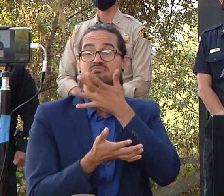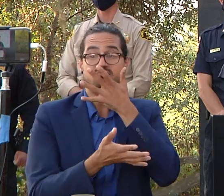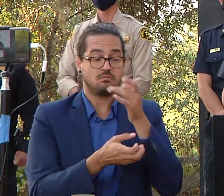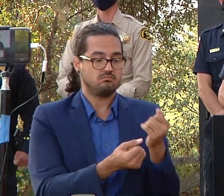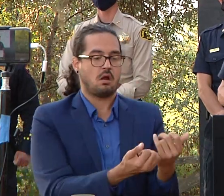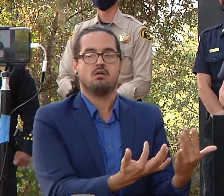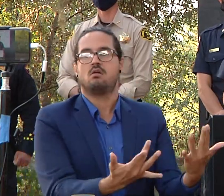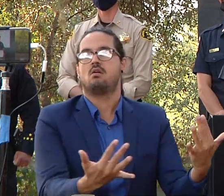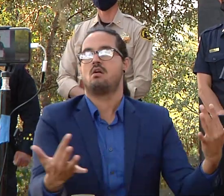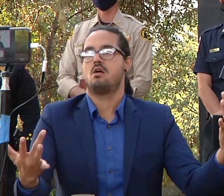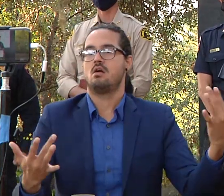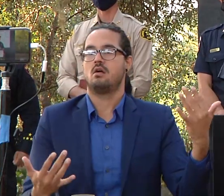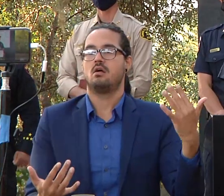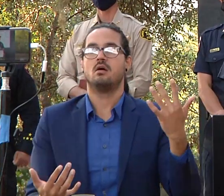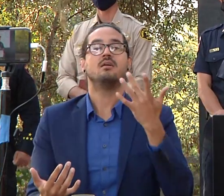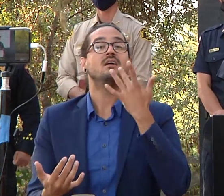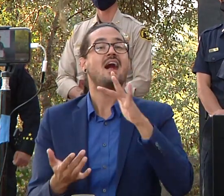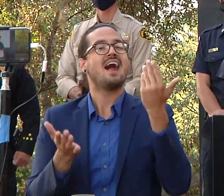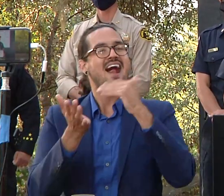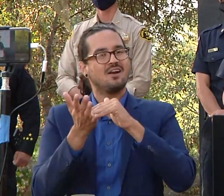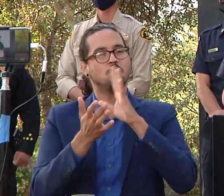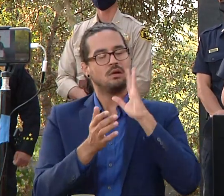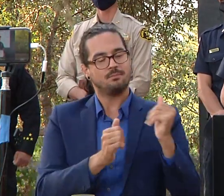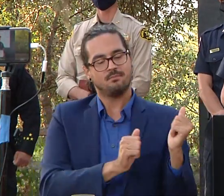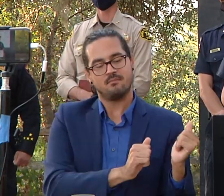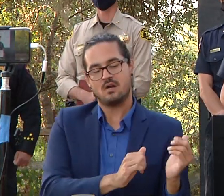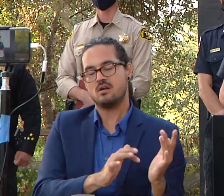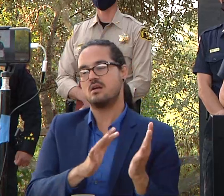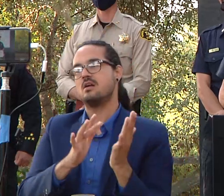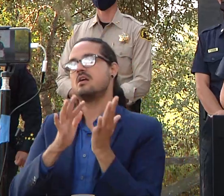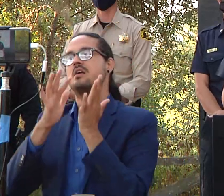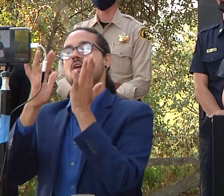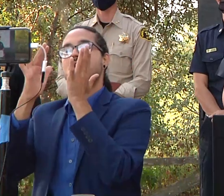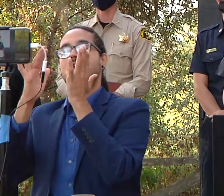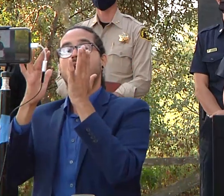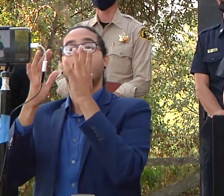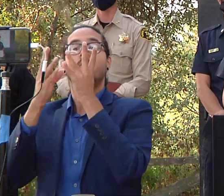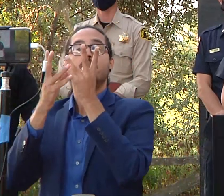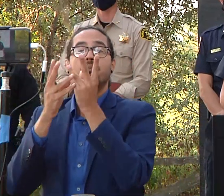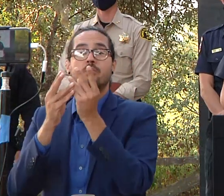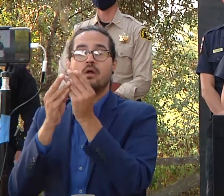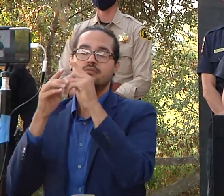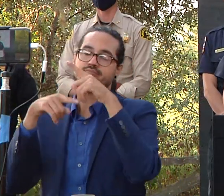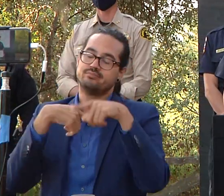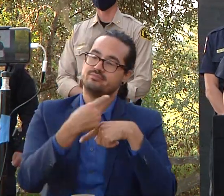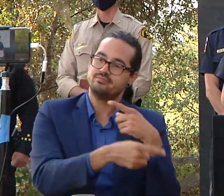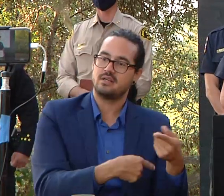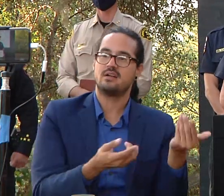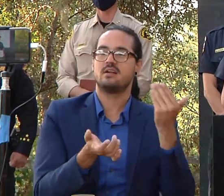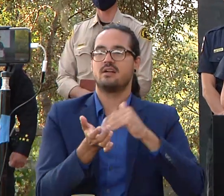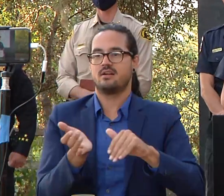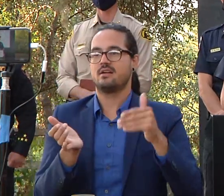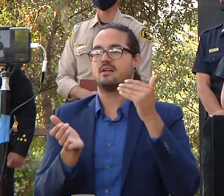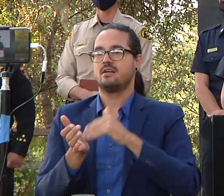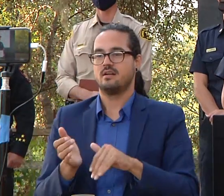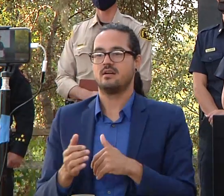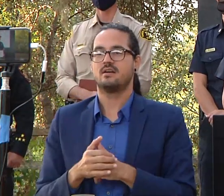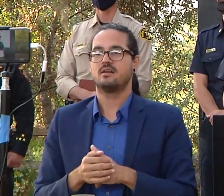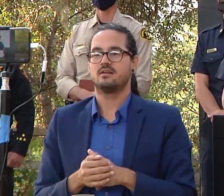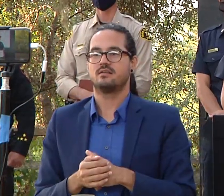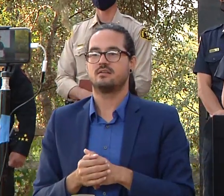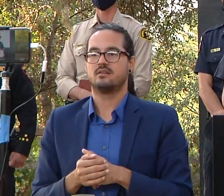uphill and typically back into the burn itself so for us from a control effort it's not usually a terribly